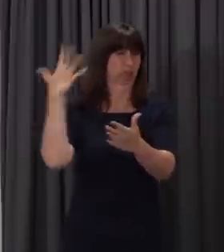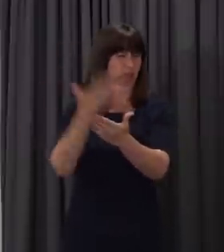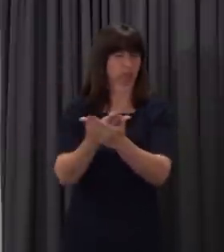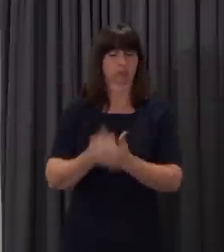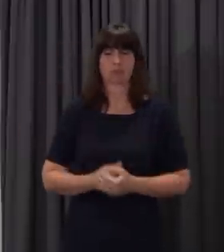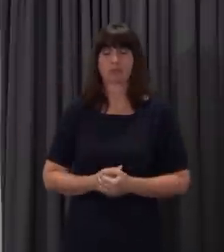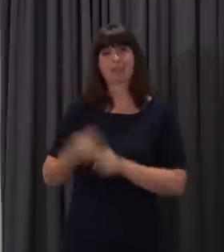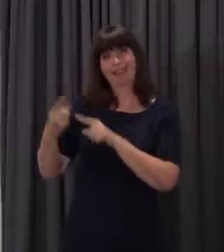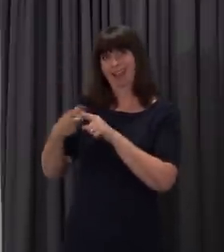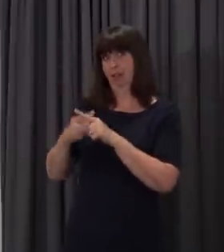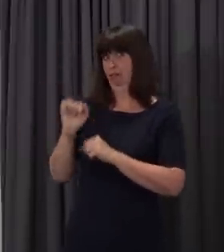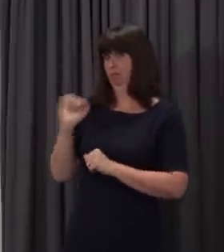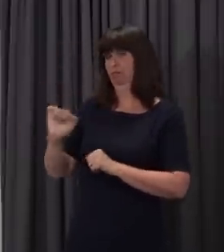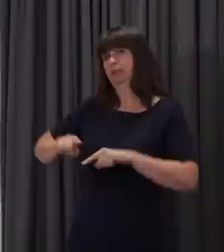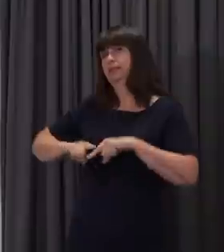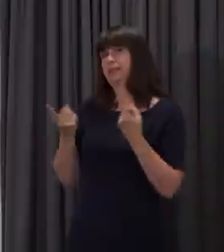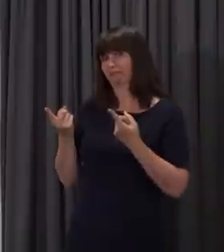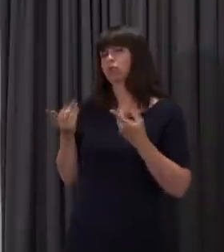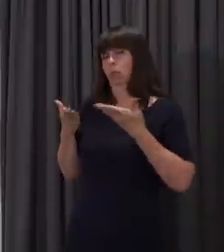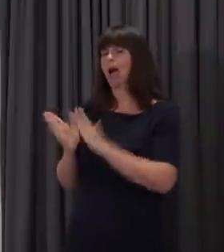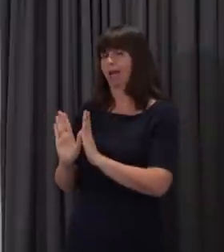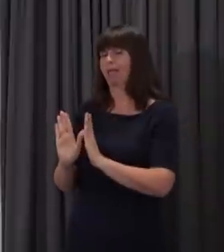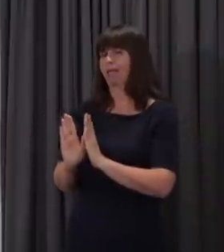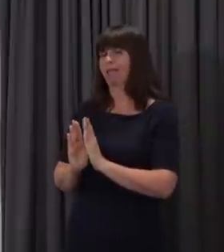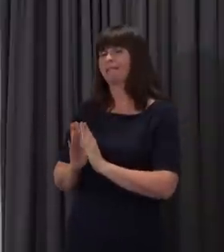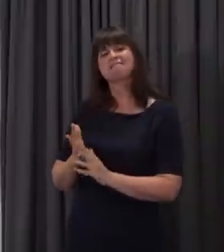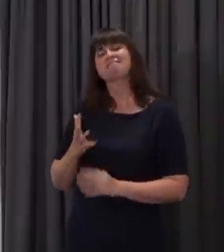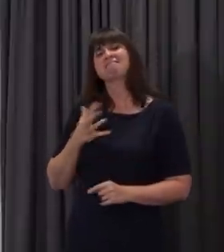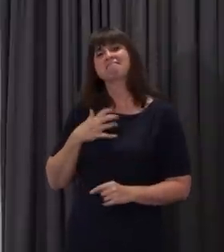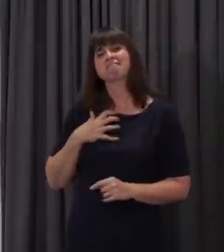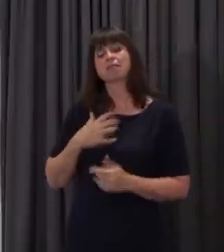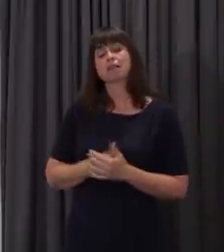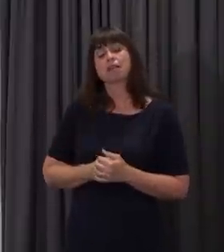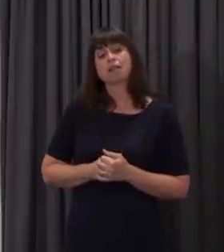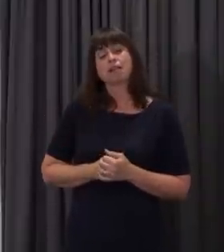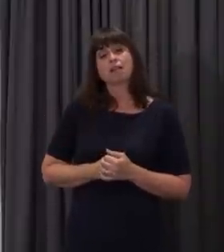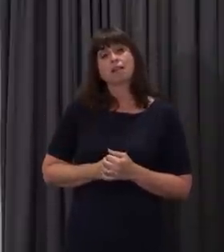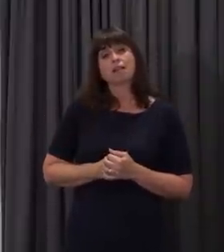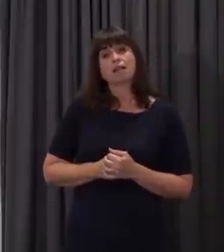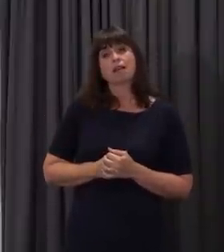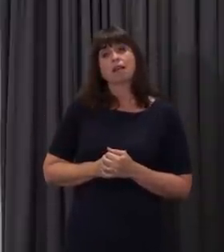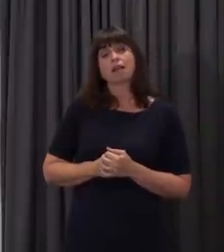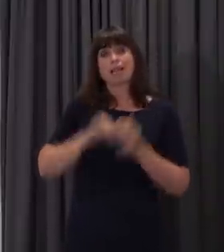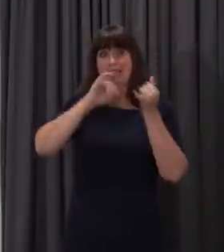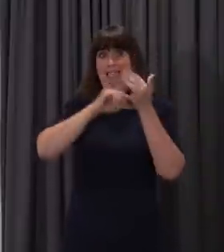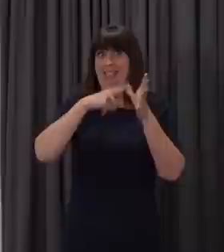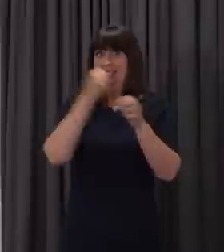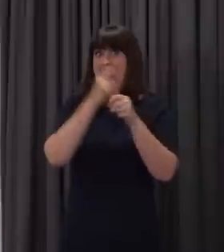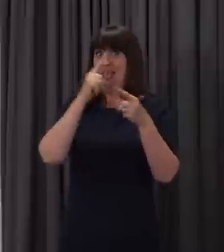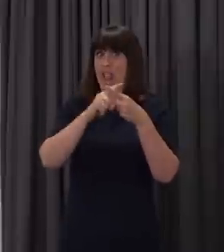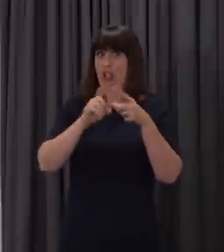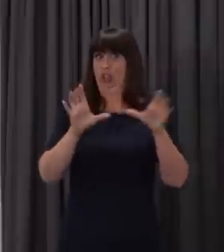England, colleagues have taken a different approach. It's interesting, in reviewing the independent SAGE advice,